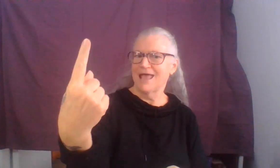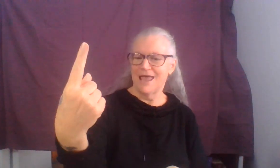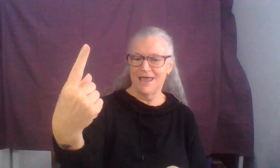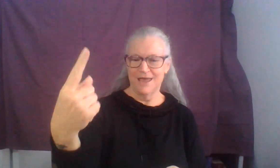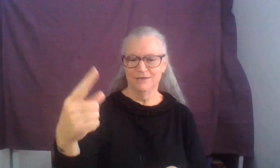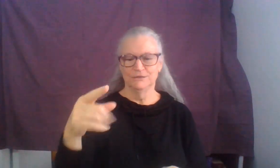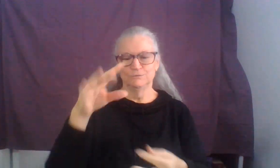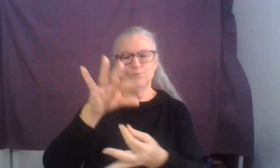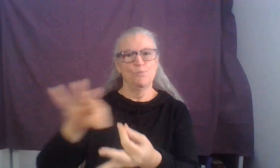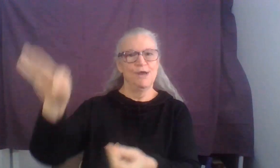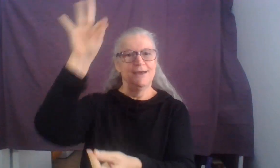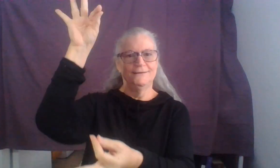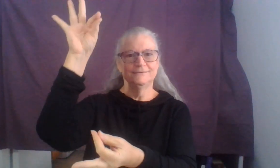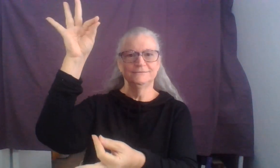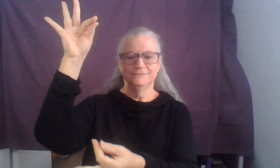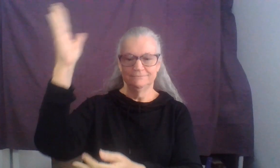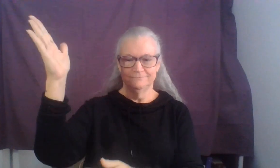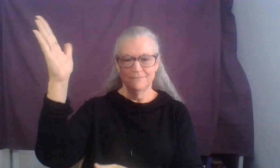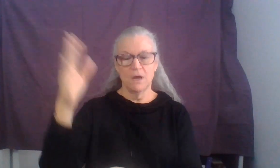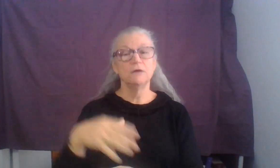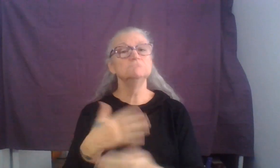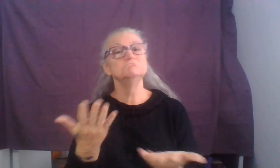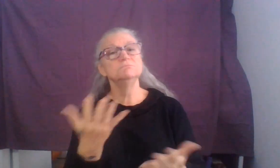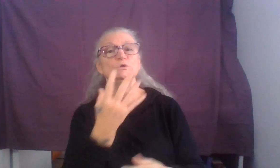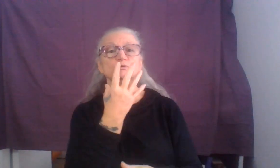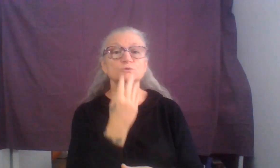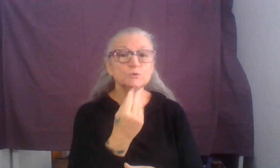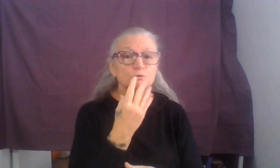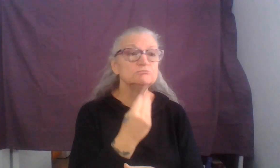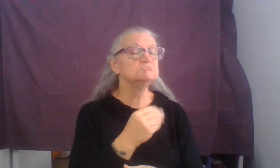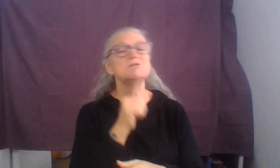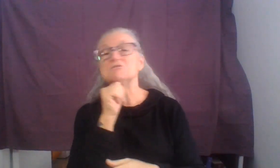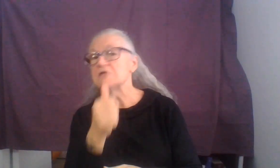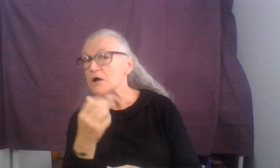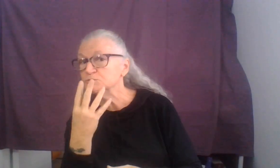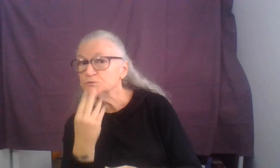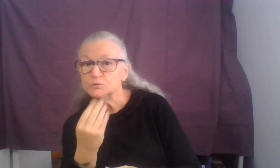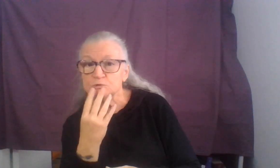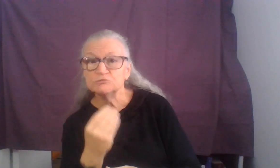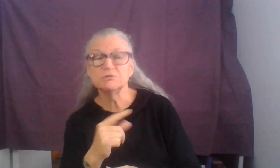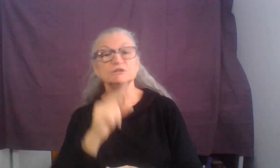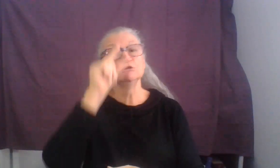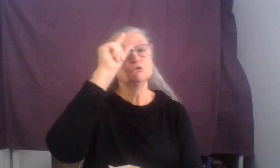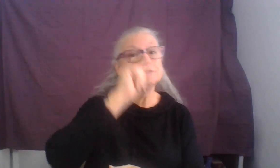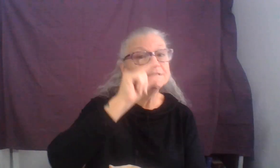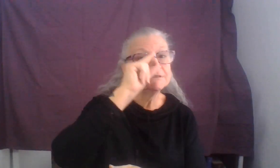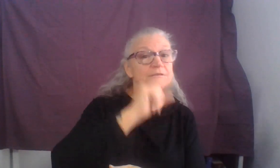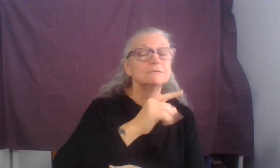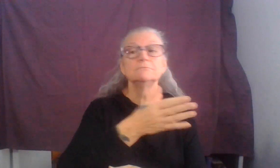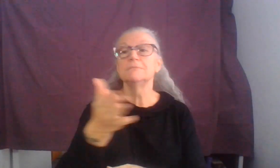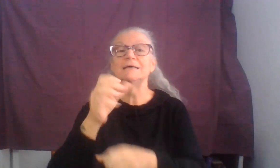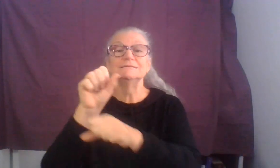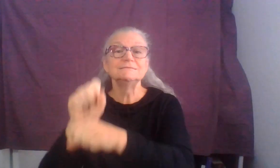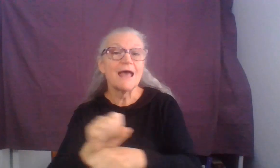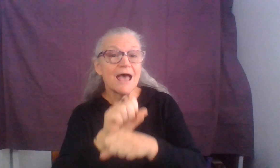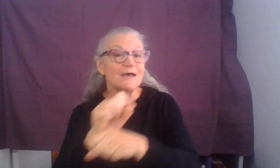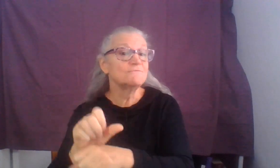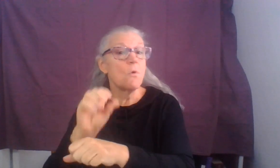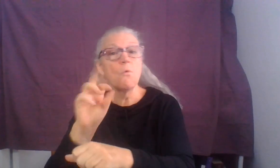For in one spirit we were all baptized into one body, whether Jews or Greeks,